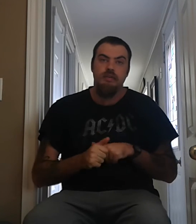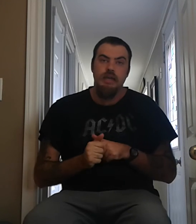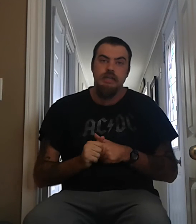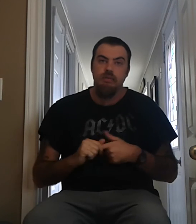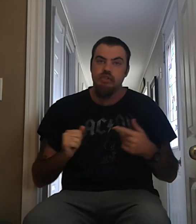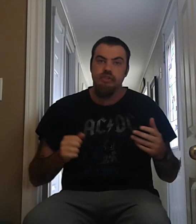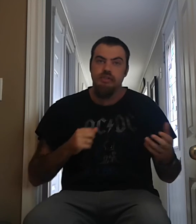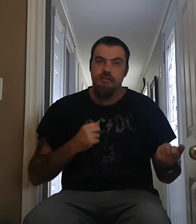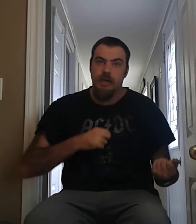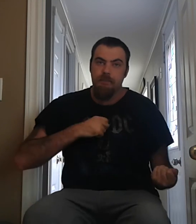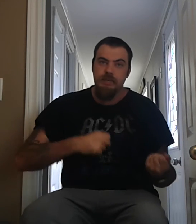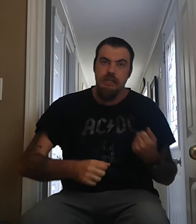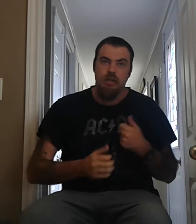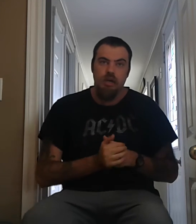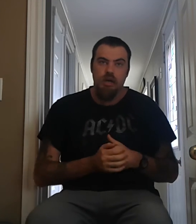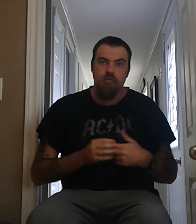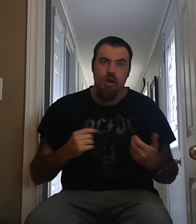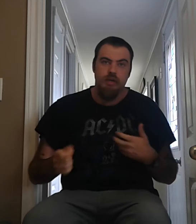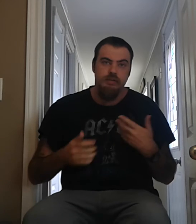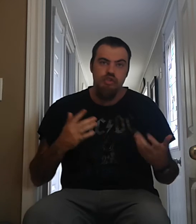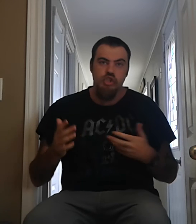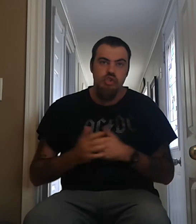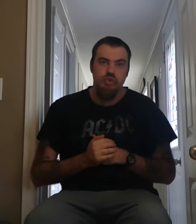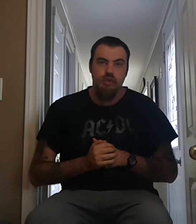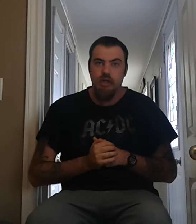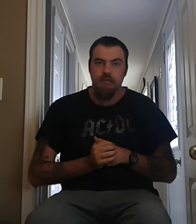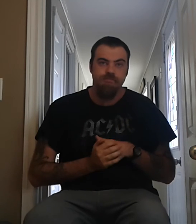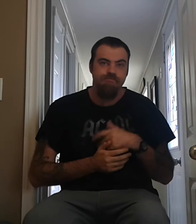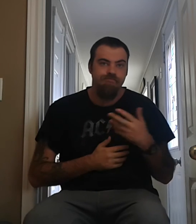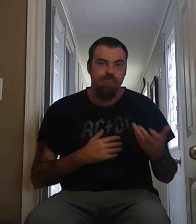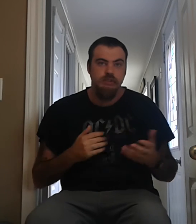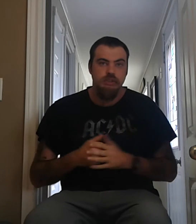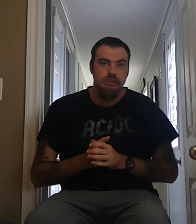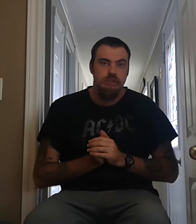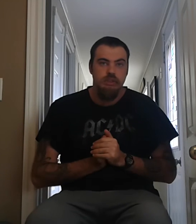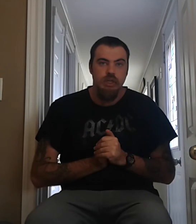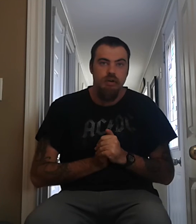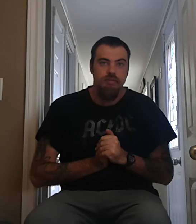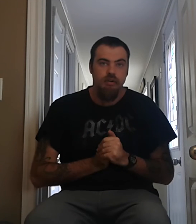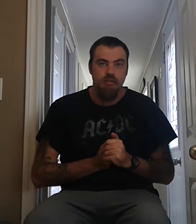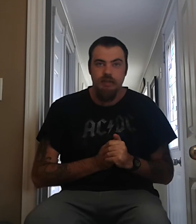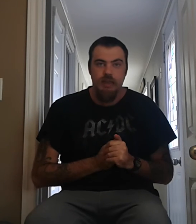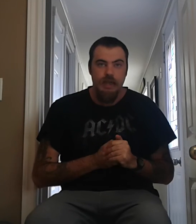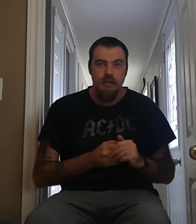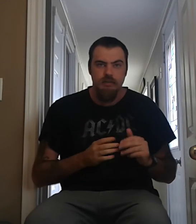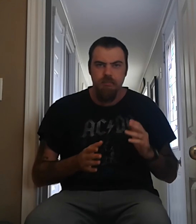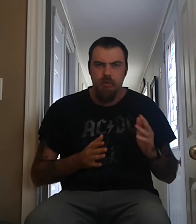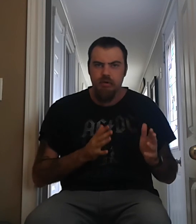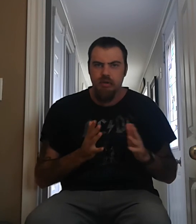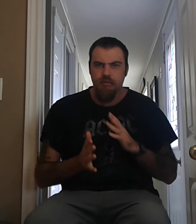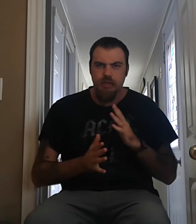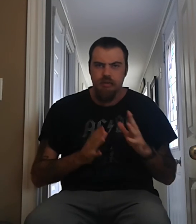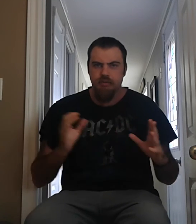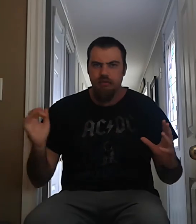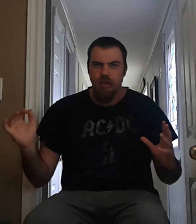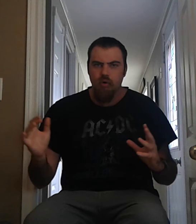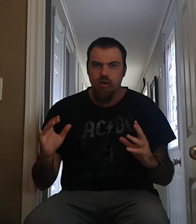Steady, which is this upbeat, hard rock and tune, um, you know, songs like that. It's more kind of like a slower,